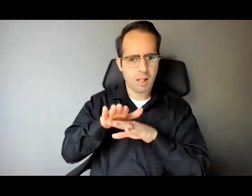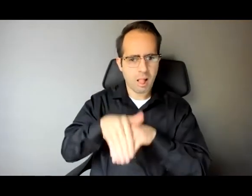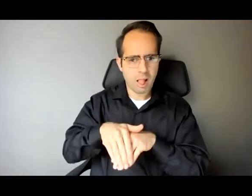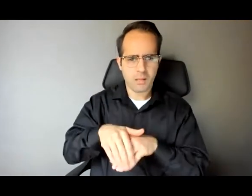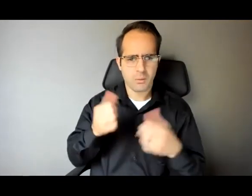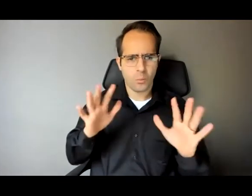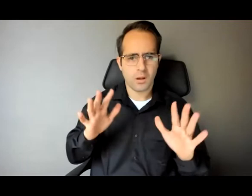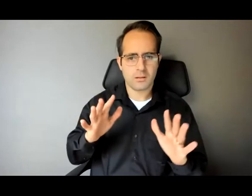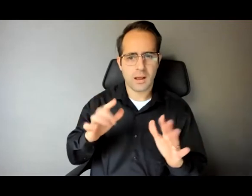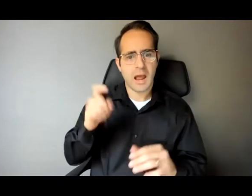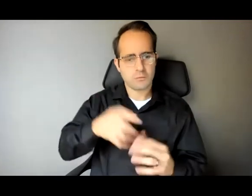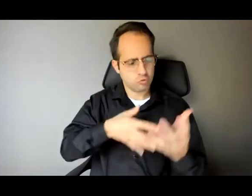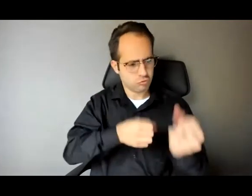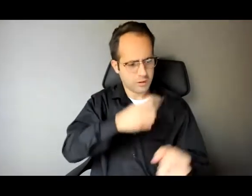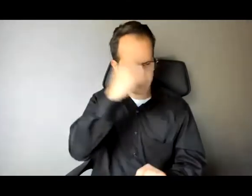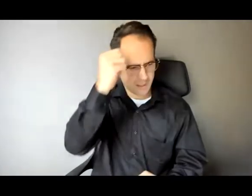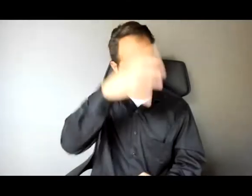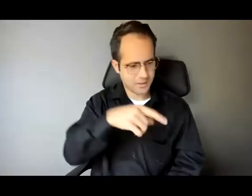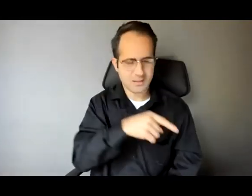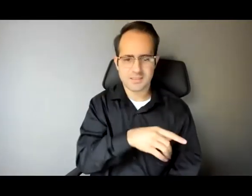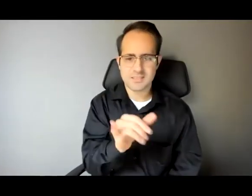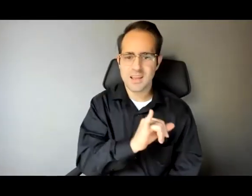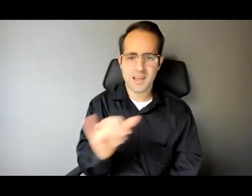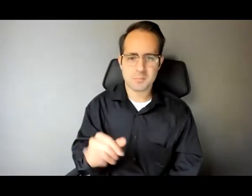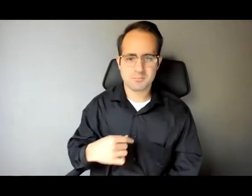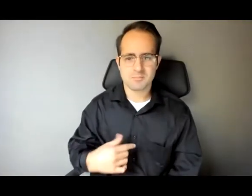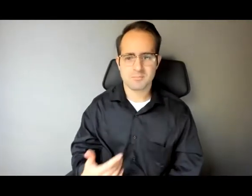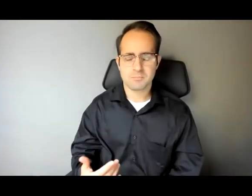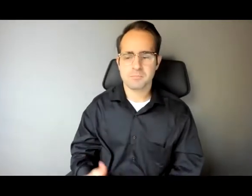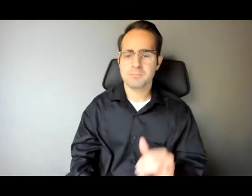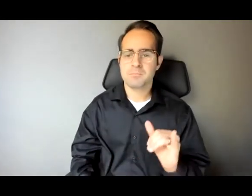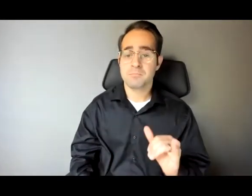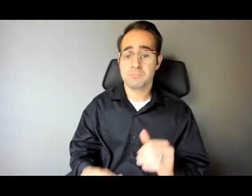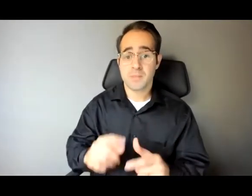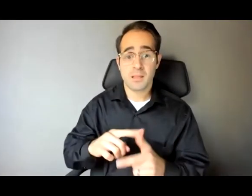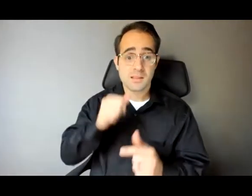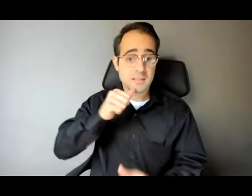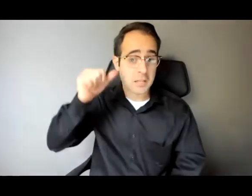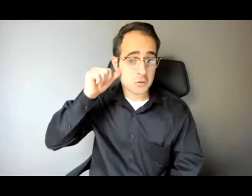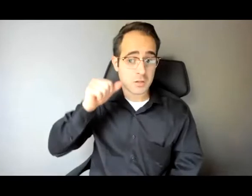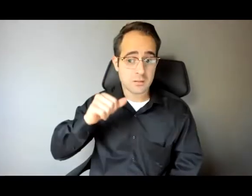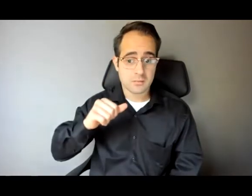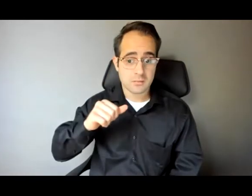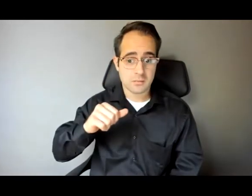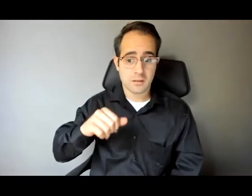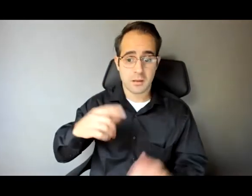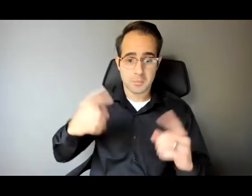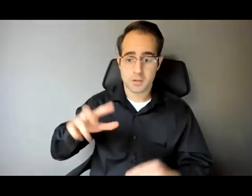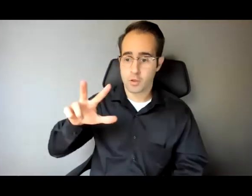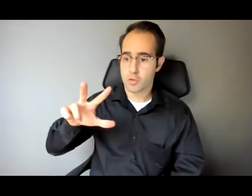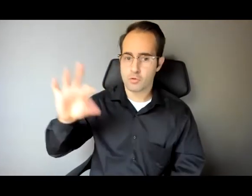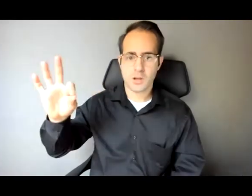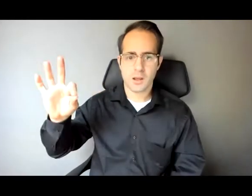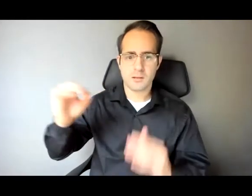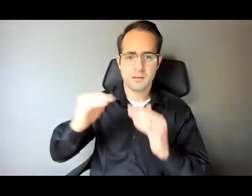have to and I did and yesterday I closed on 39 houses in one day because of this man